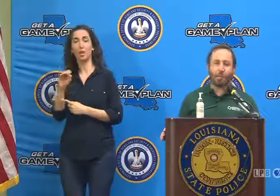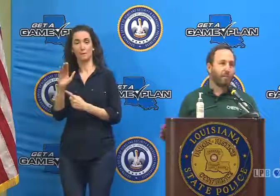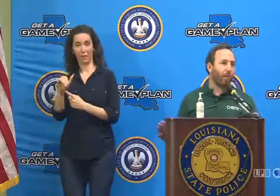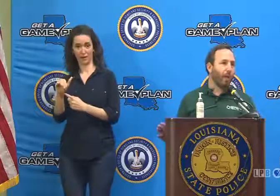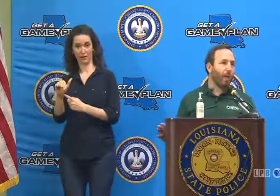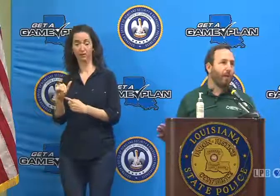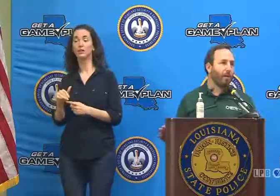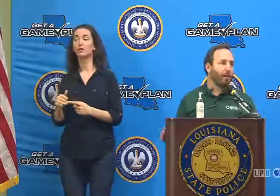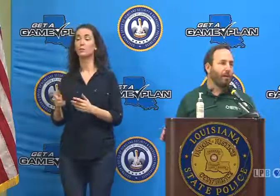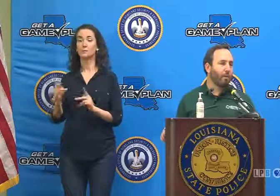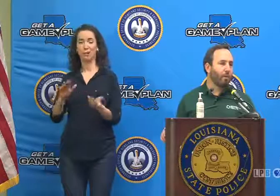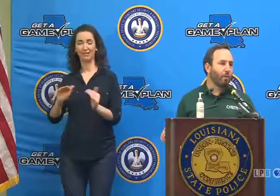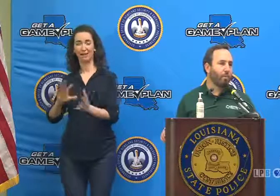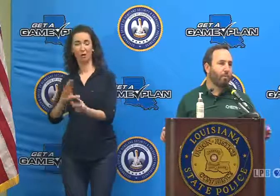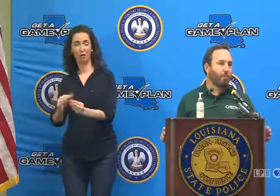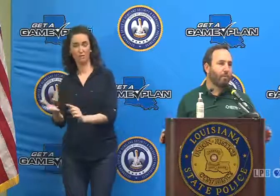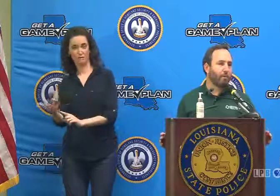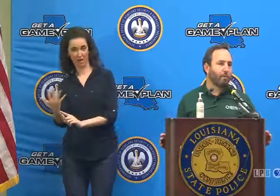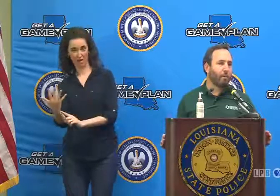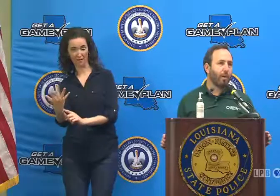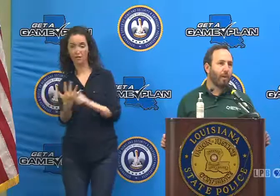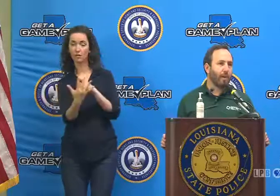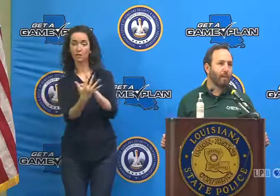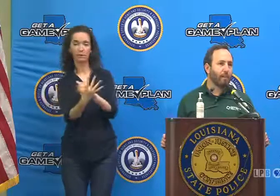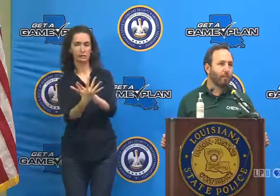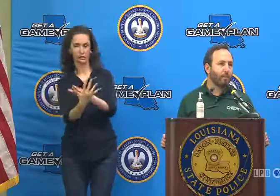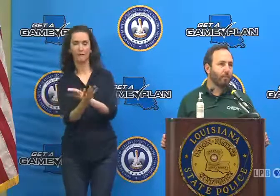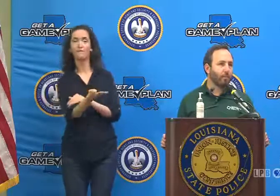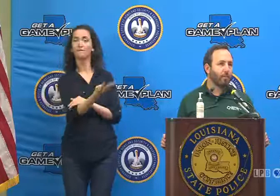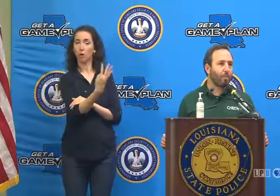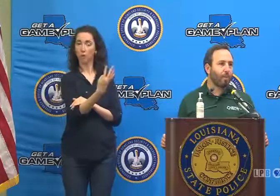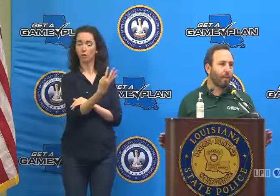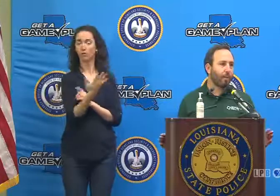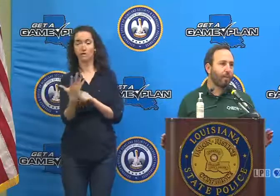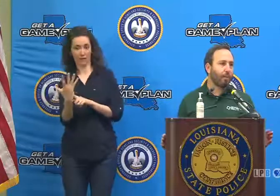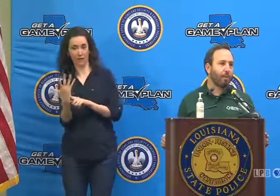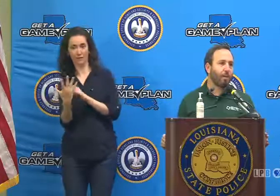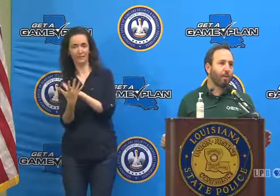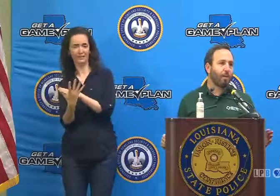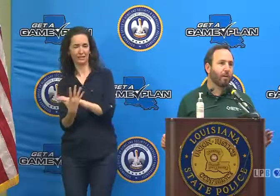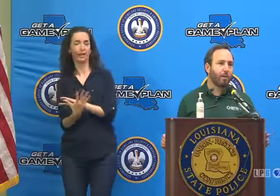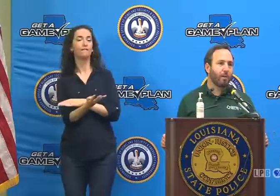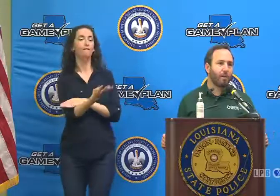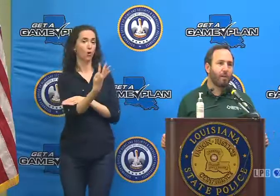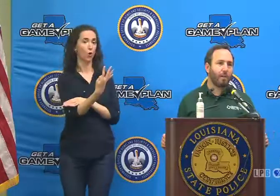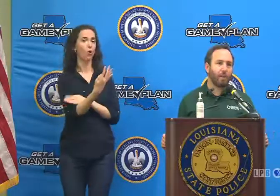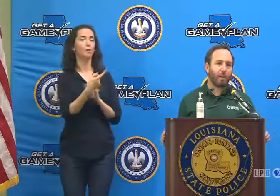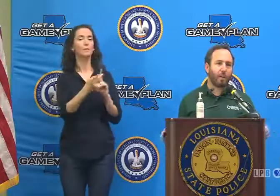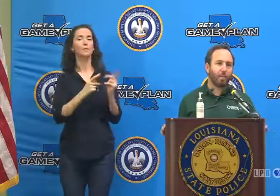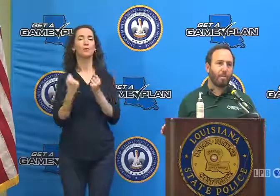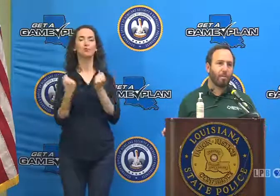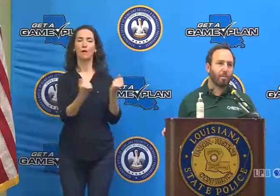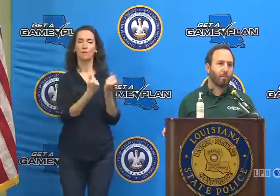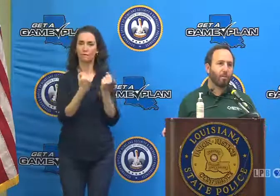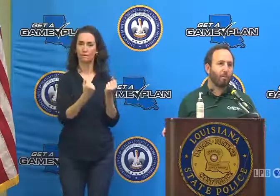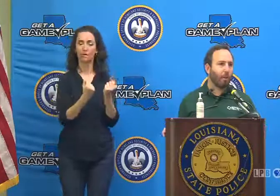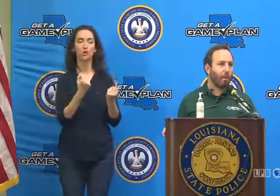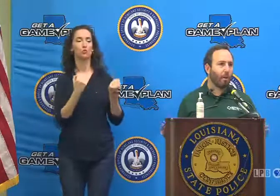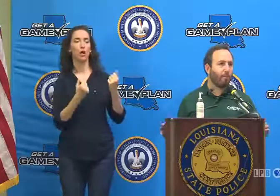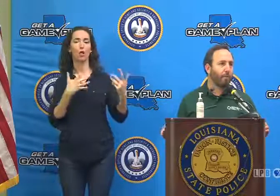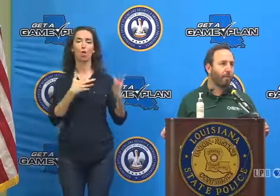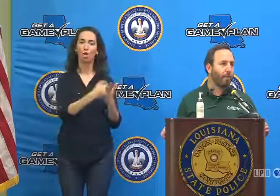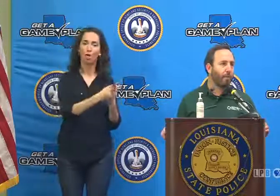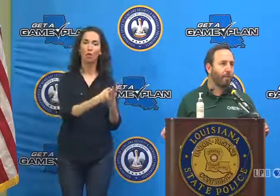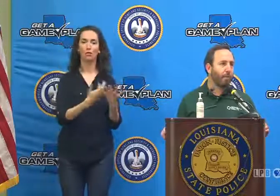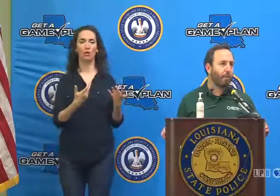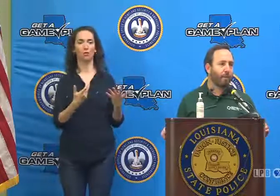the five deaths that we had were people who got in accidents on the road, whether they hit another car, a stationary object, or drove